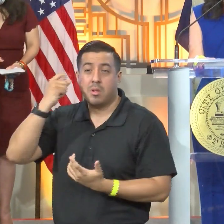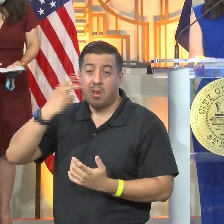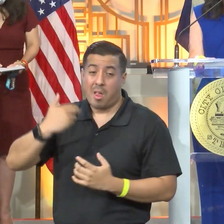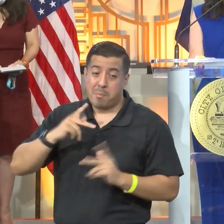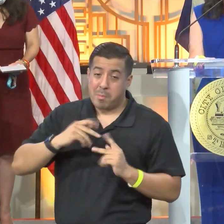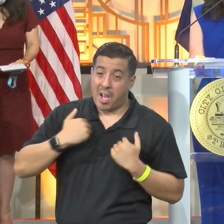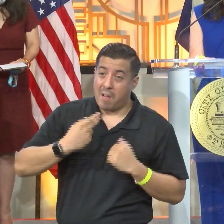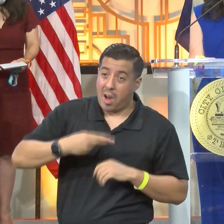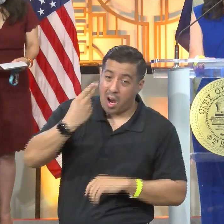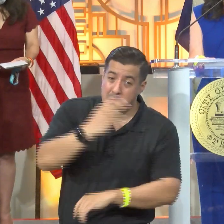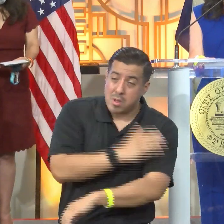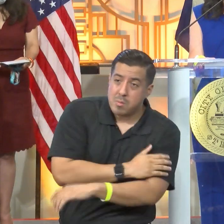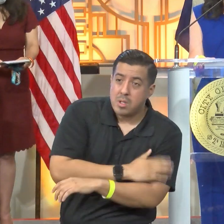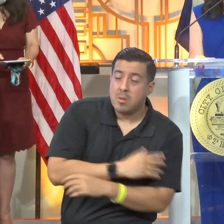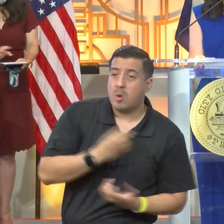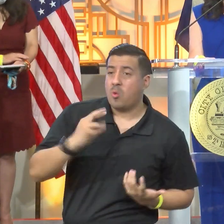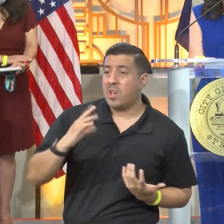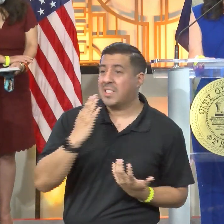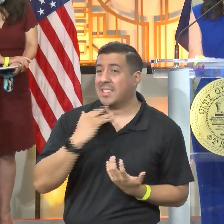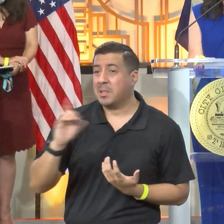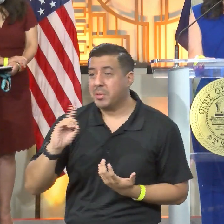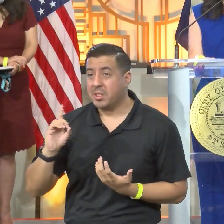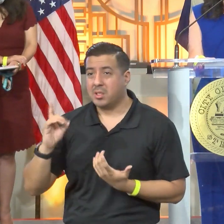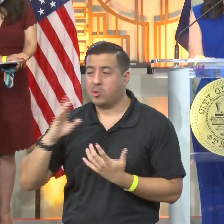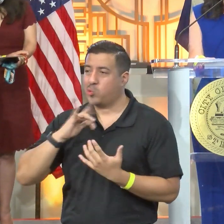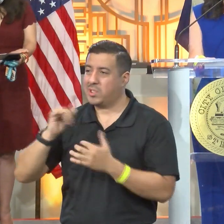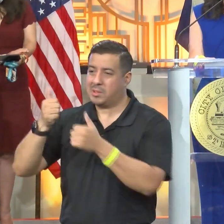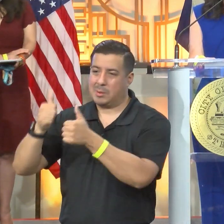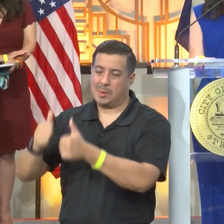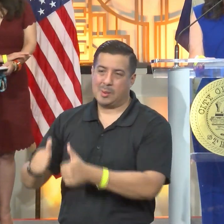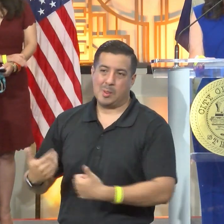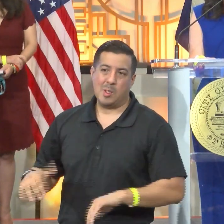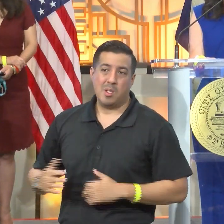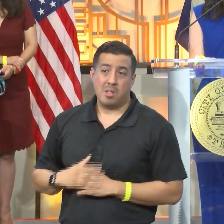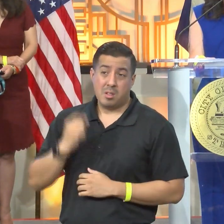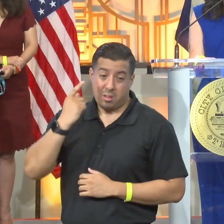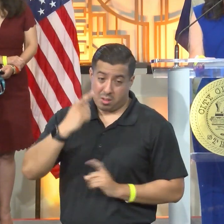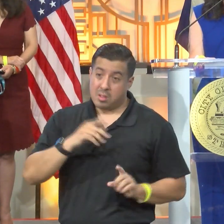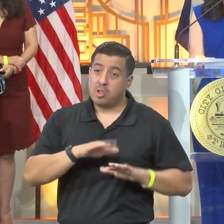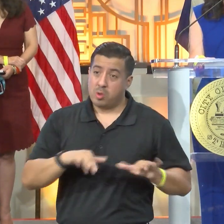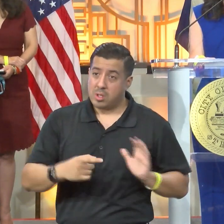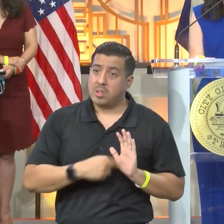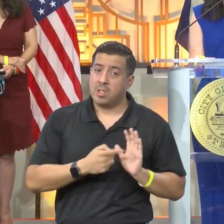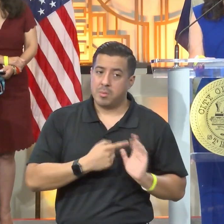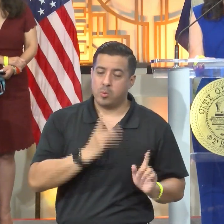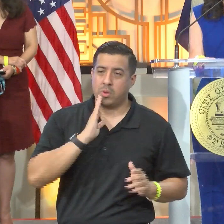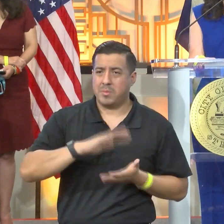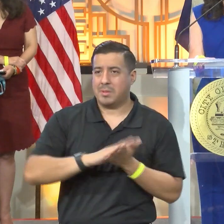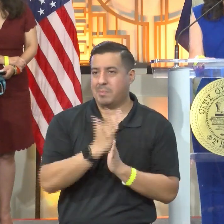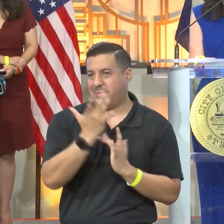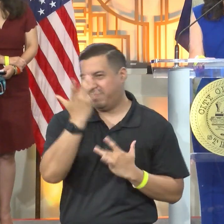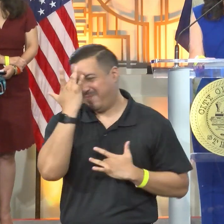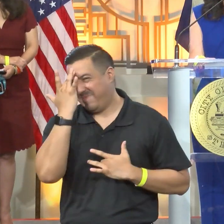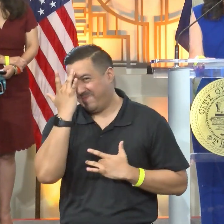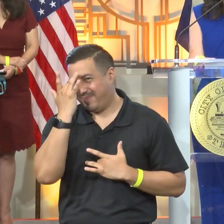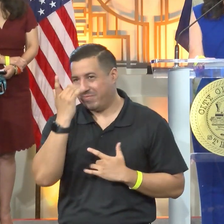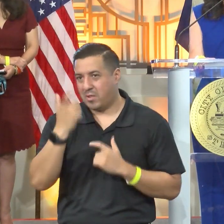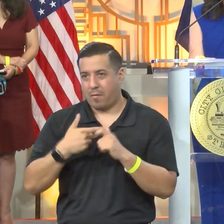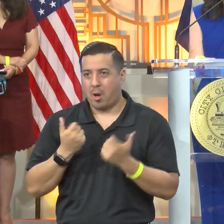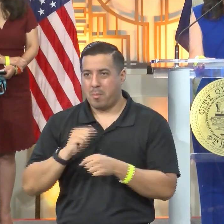and diabetes result in poorer outcomes, as well as the fact that children can and sometimes do get quite ill from COVID-19.